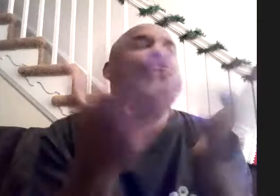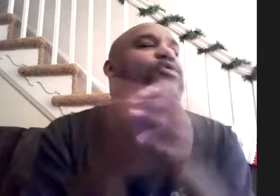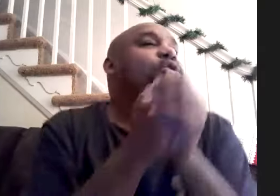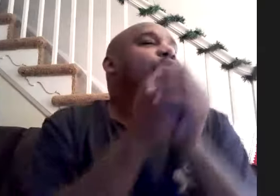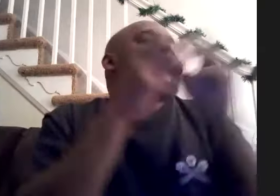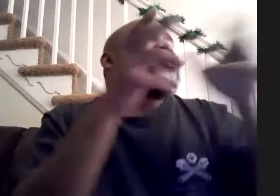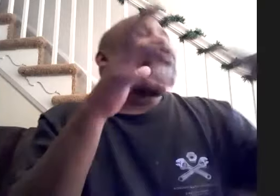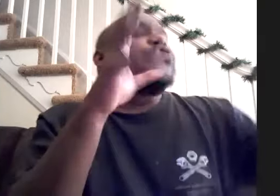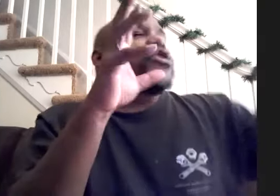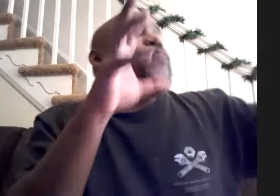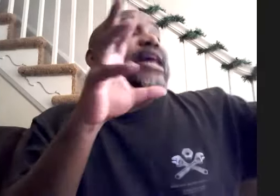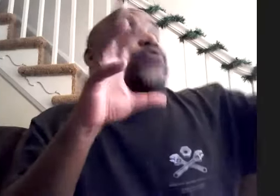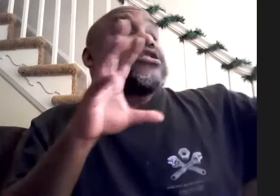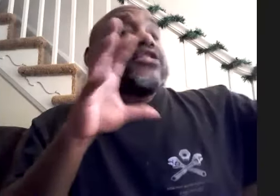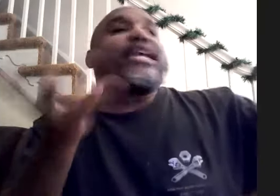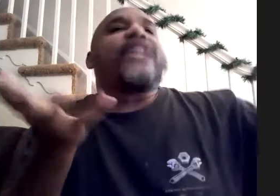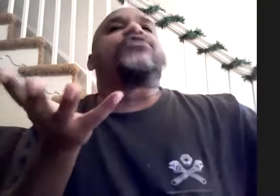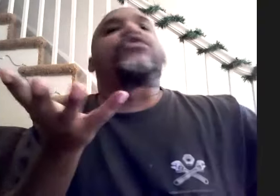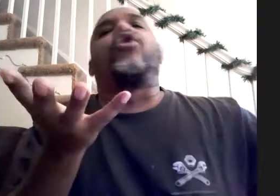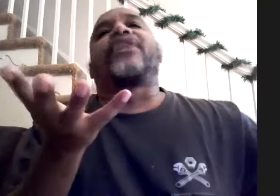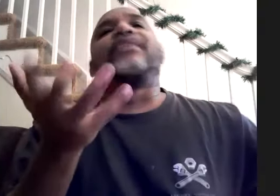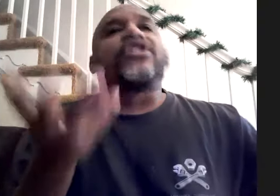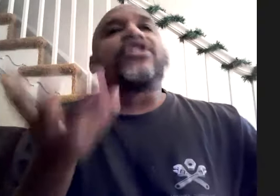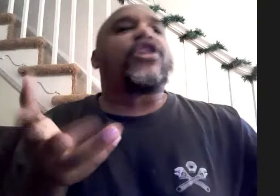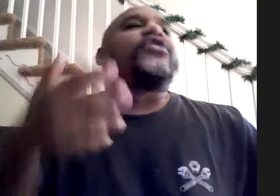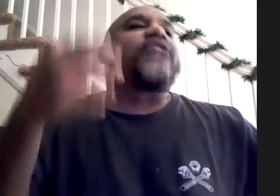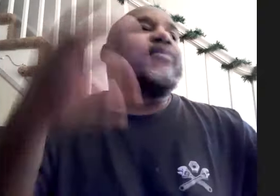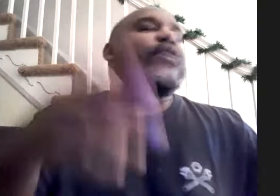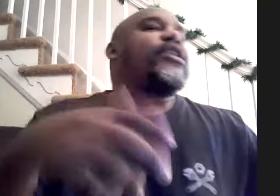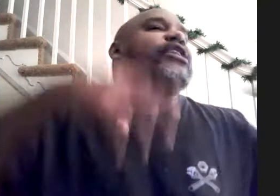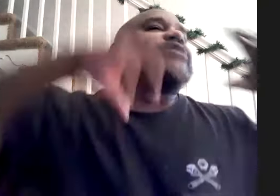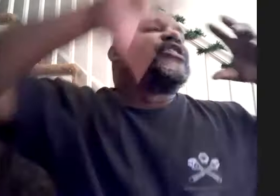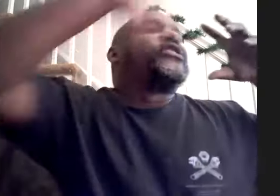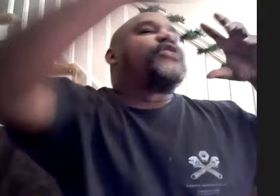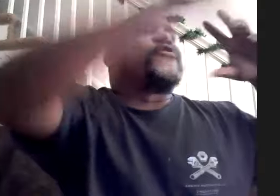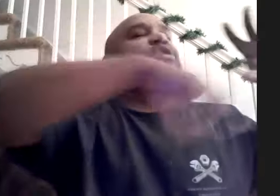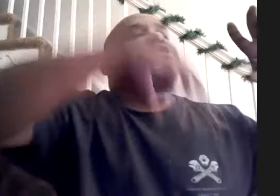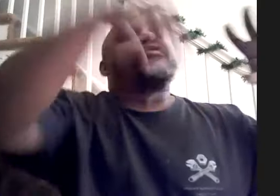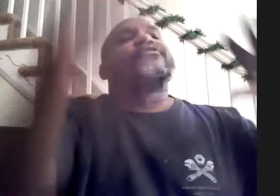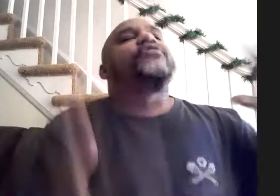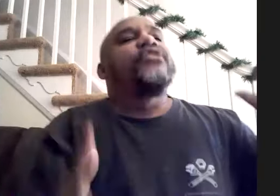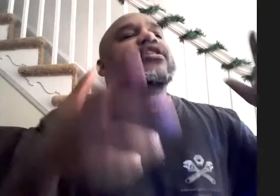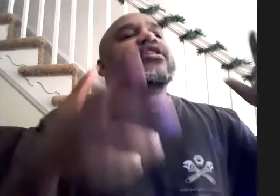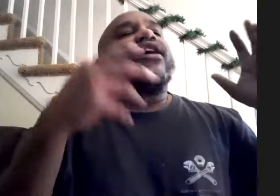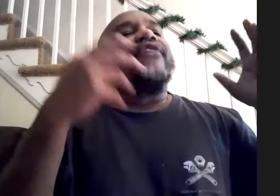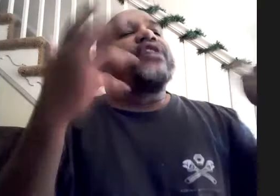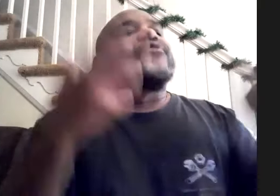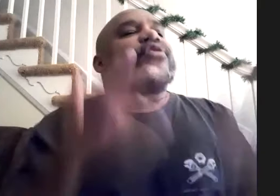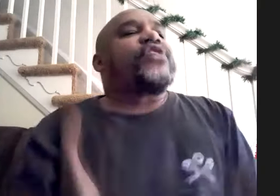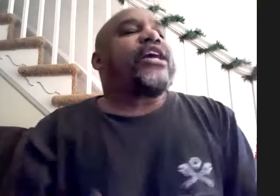you again there was just and then there was the whole thing about disco and the time period and different parts of of different things and